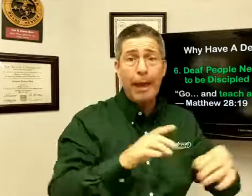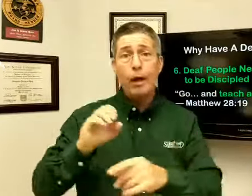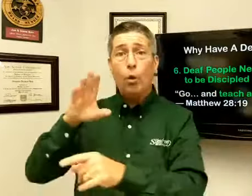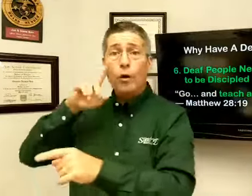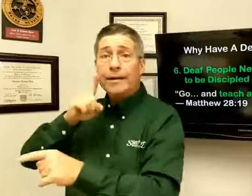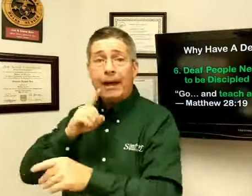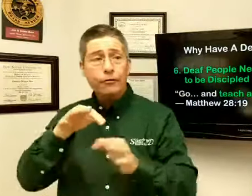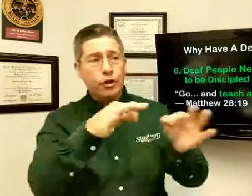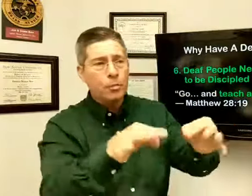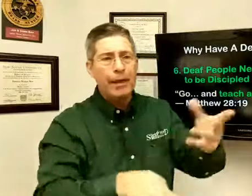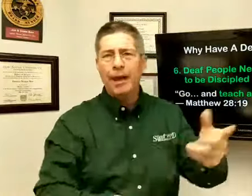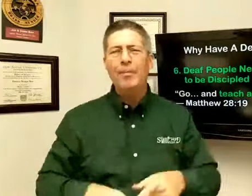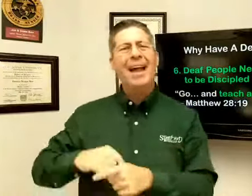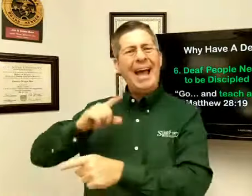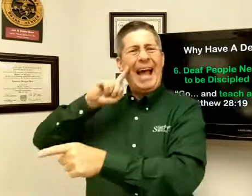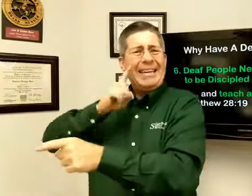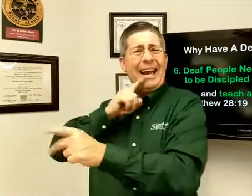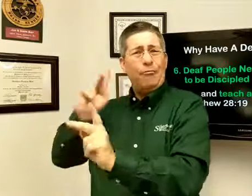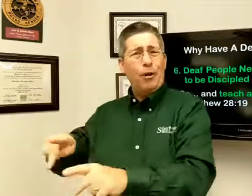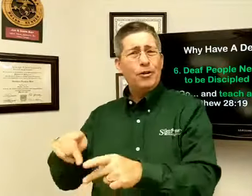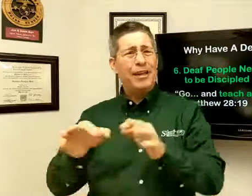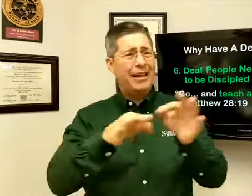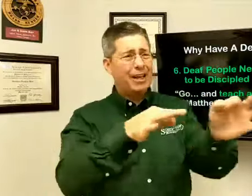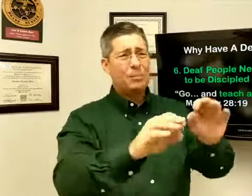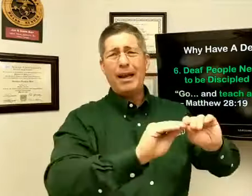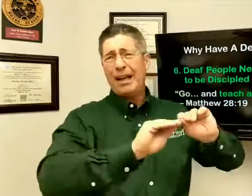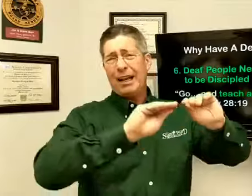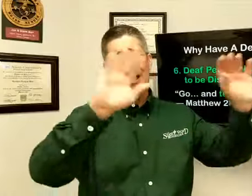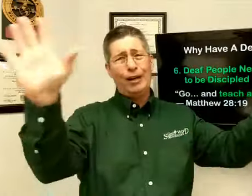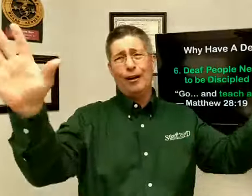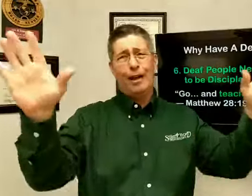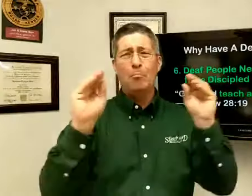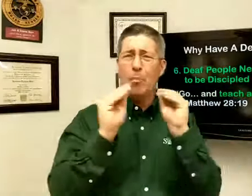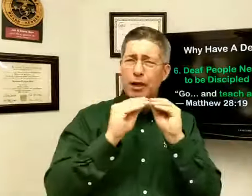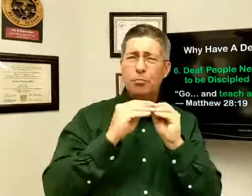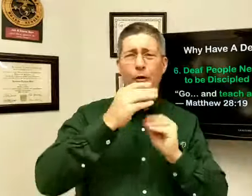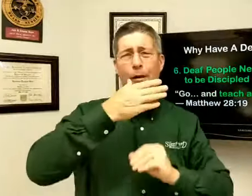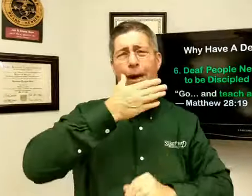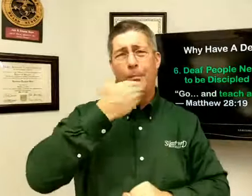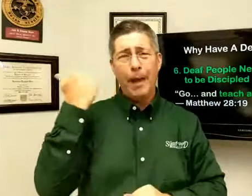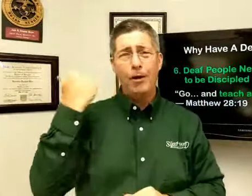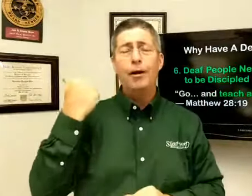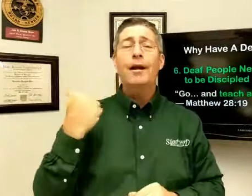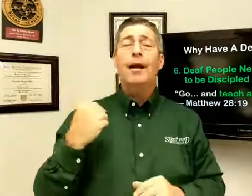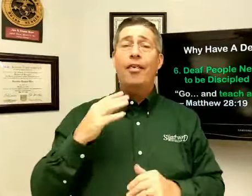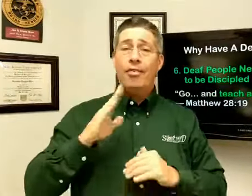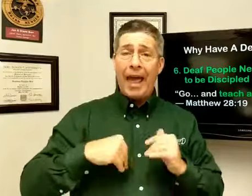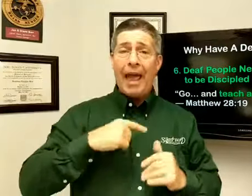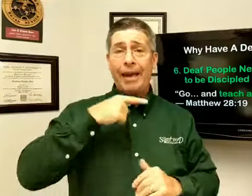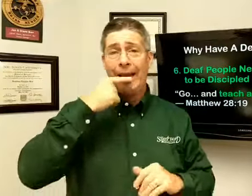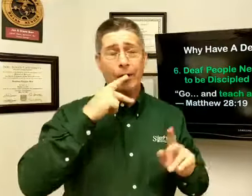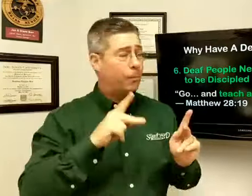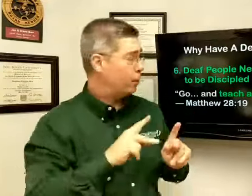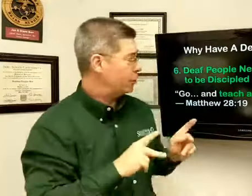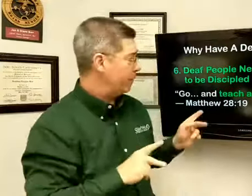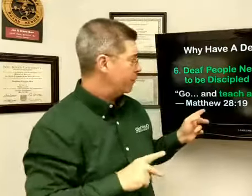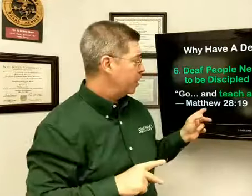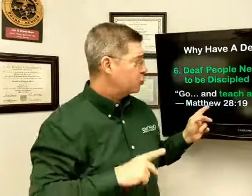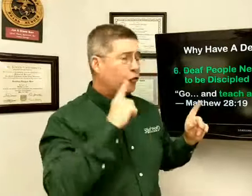or deaf to explain to him? A deaf person can explain it clearly much more and better than a hearing person. So the